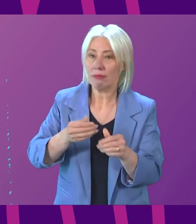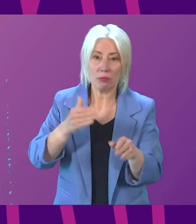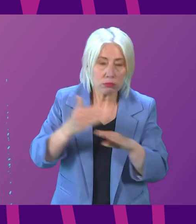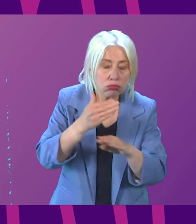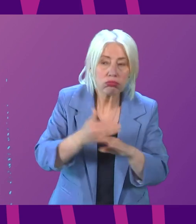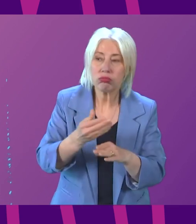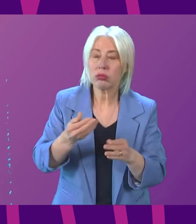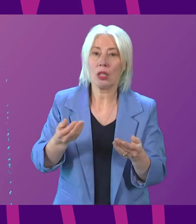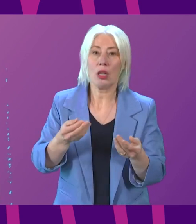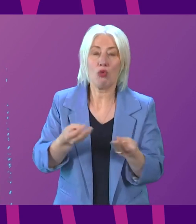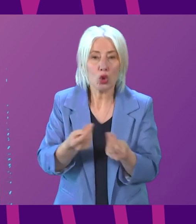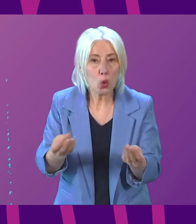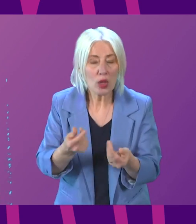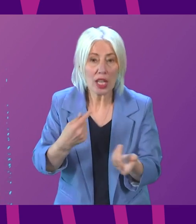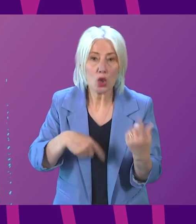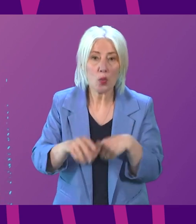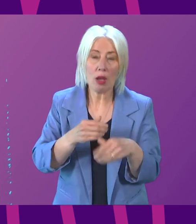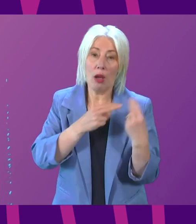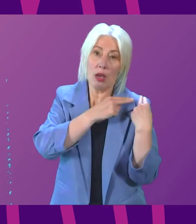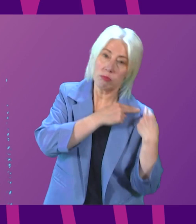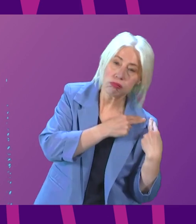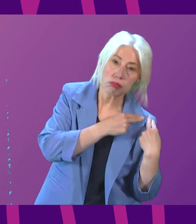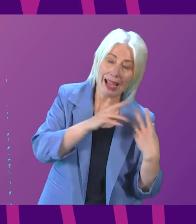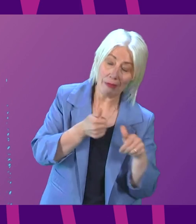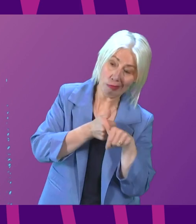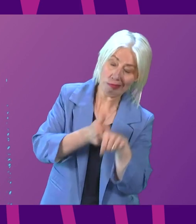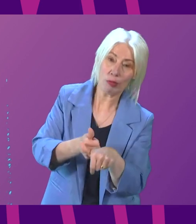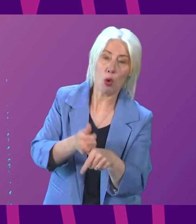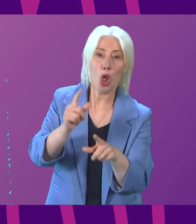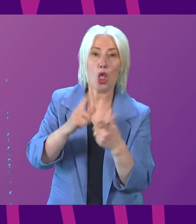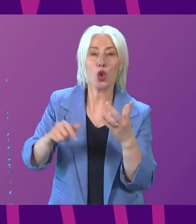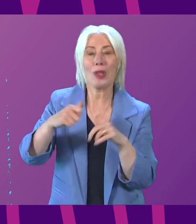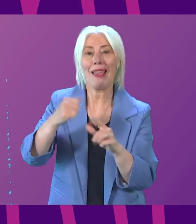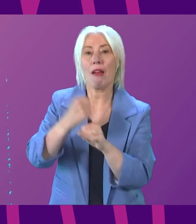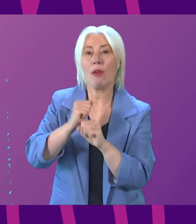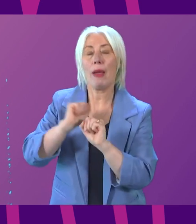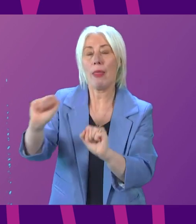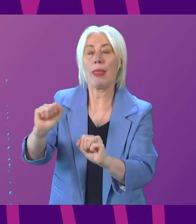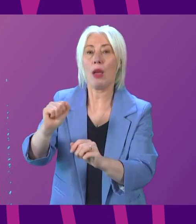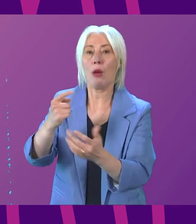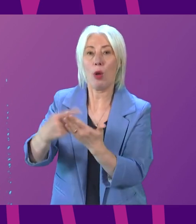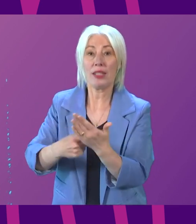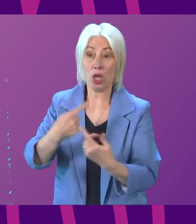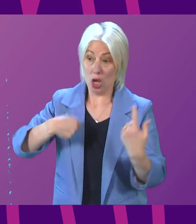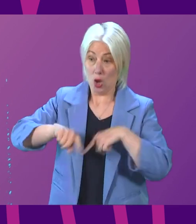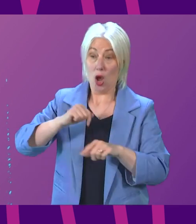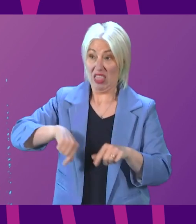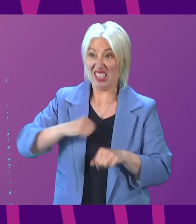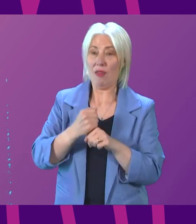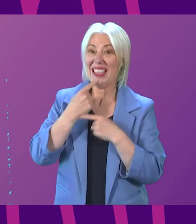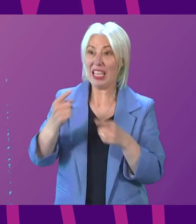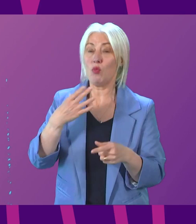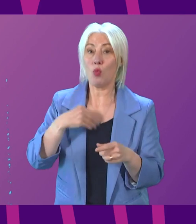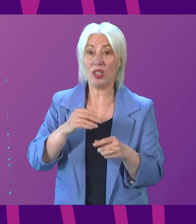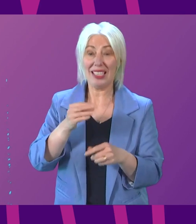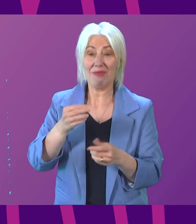bearing a disproportionate burden to prop up the UK Government's policies. We called for a windfall tax, but I think it would be better to see